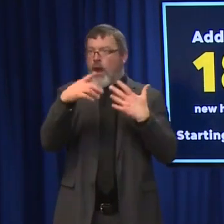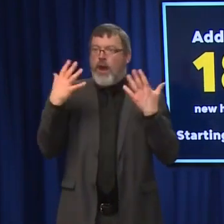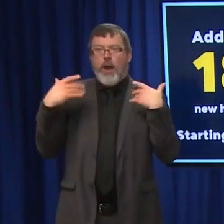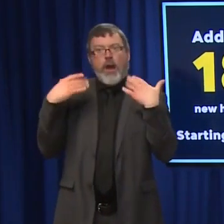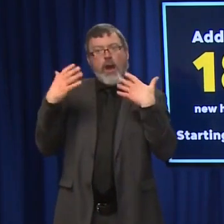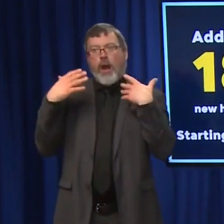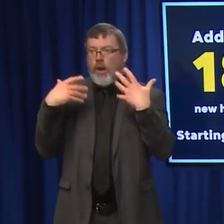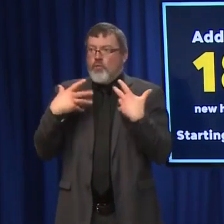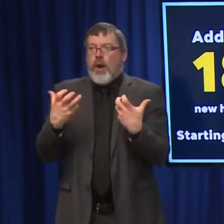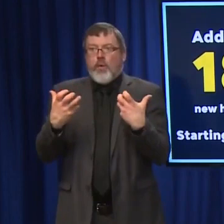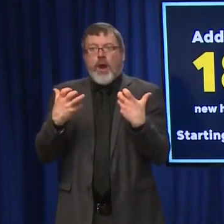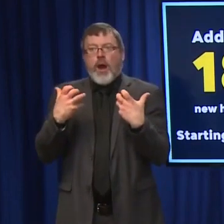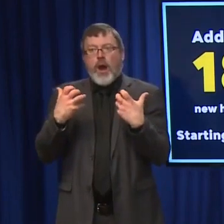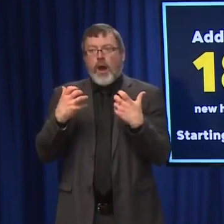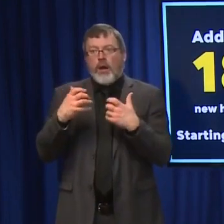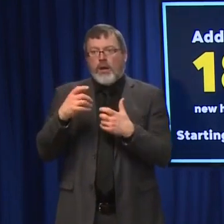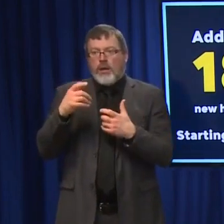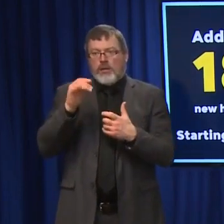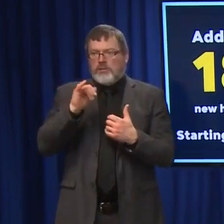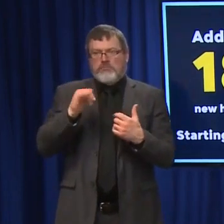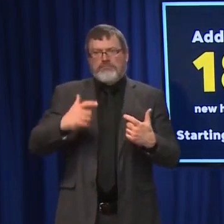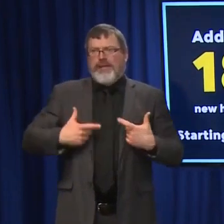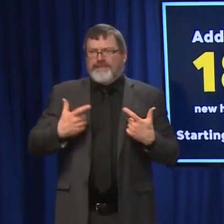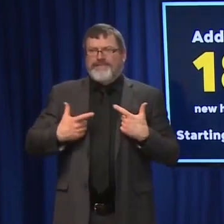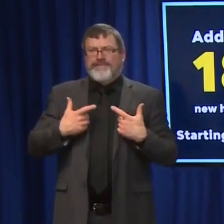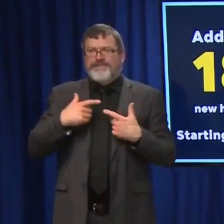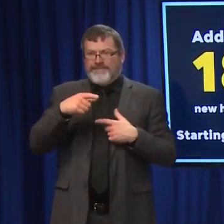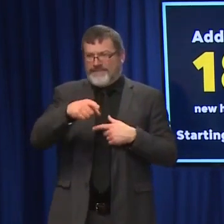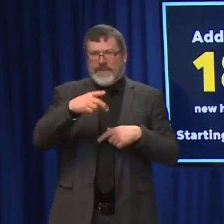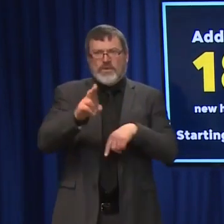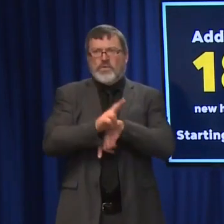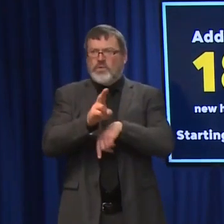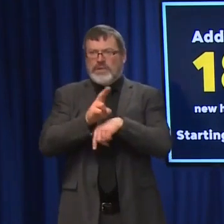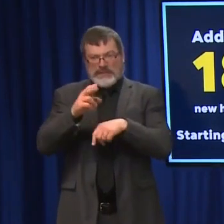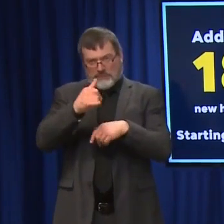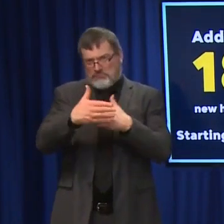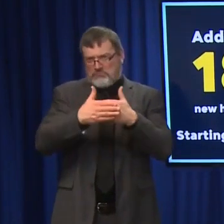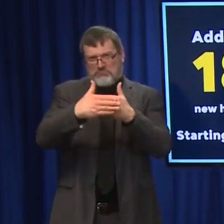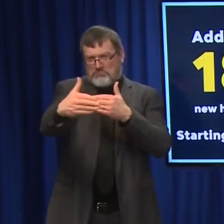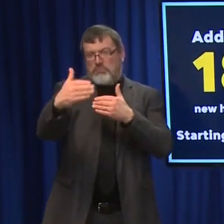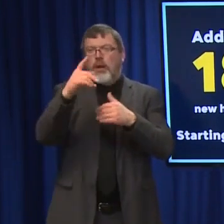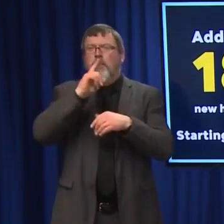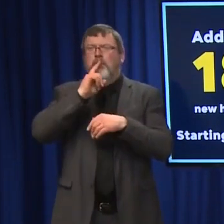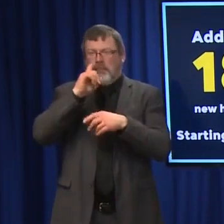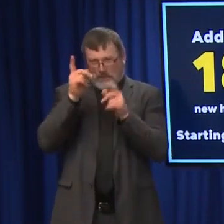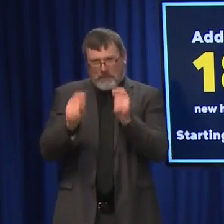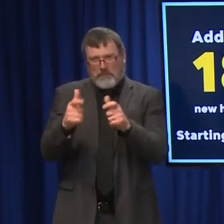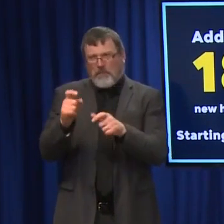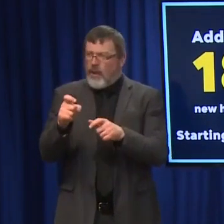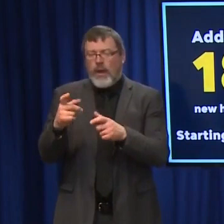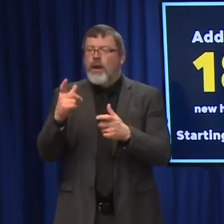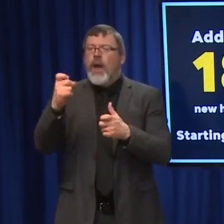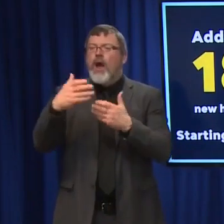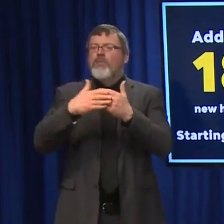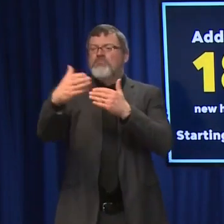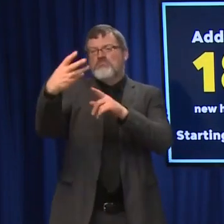least for a long amount of time. So, you'll be able to have them for yourself, your kids, your coworkers, whatever you might need in the coming months.